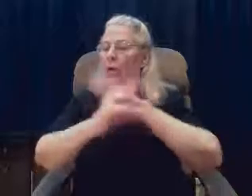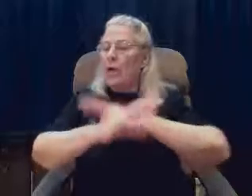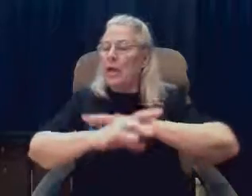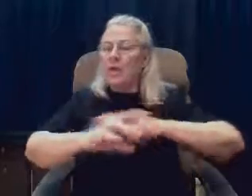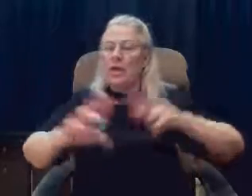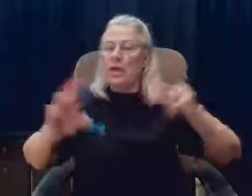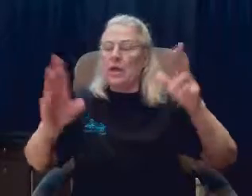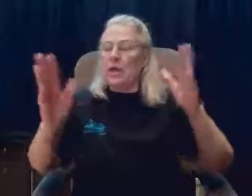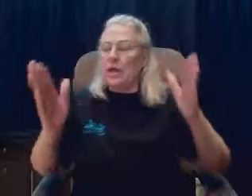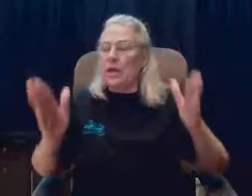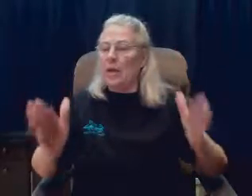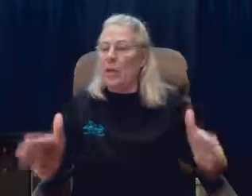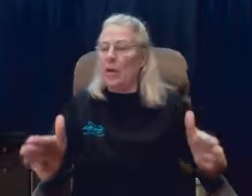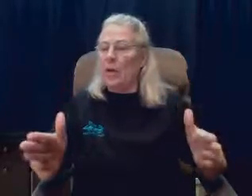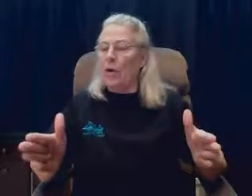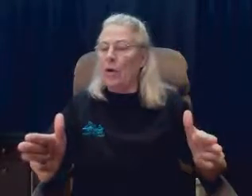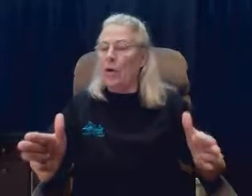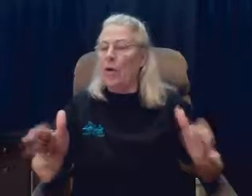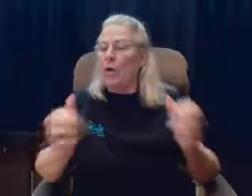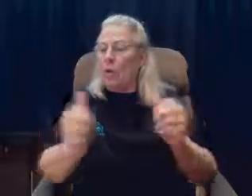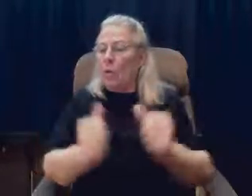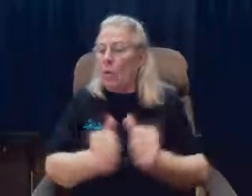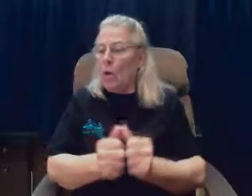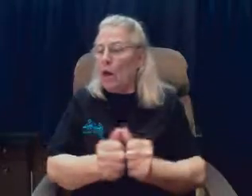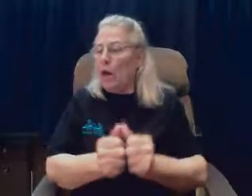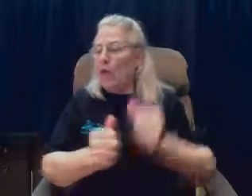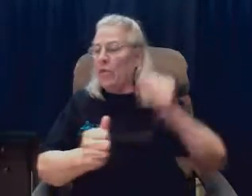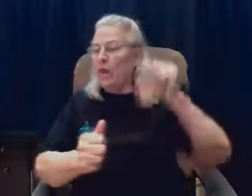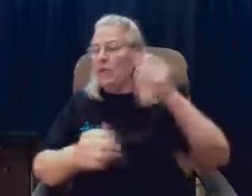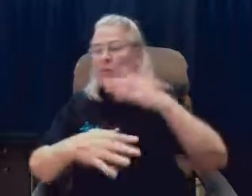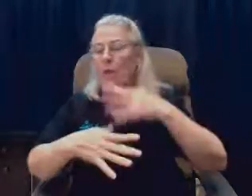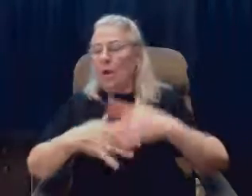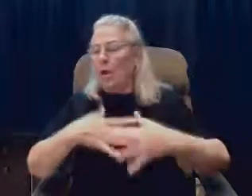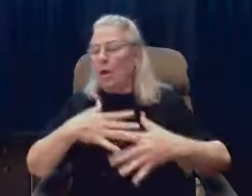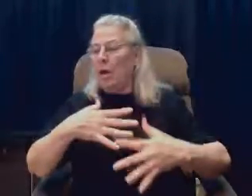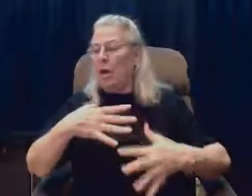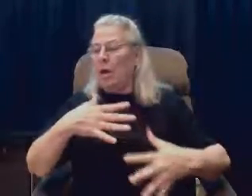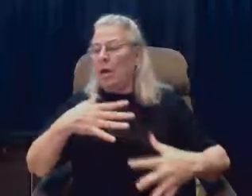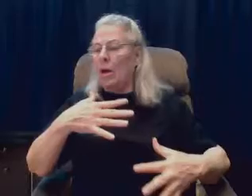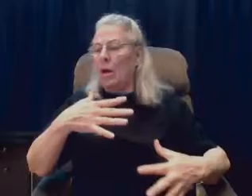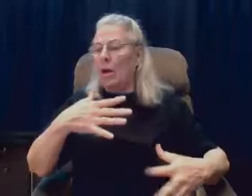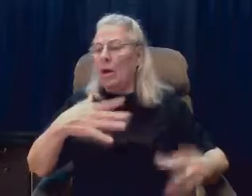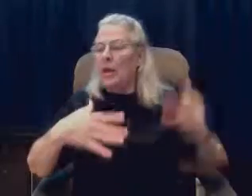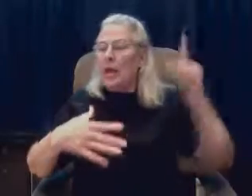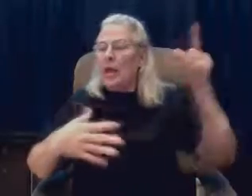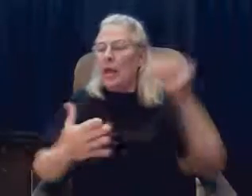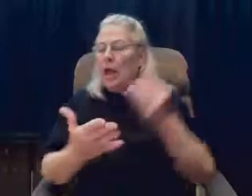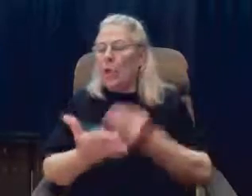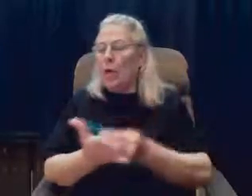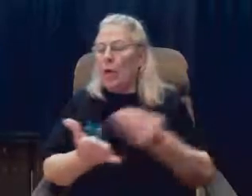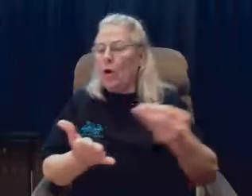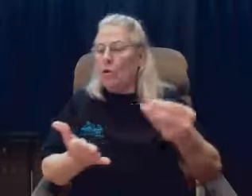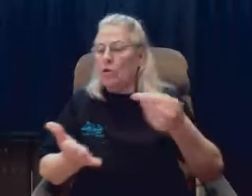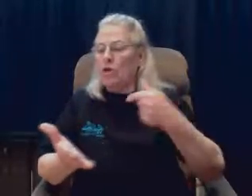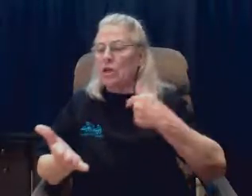Redeemer With his blood blood He purchased